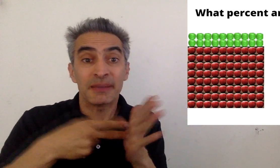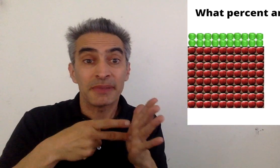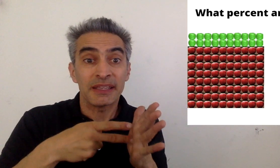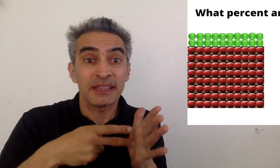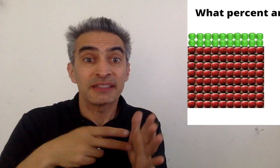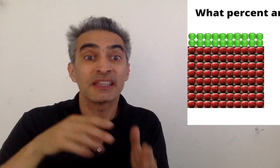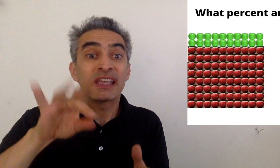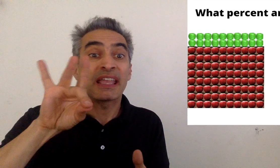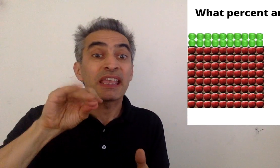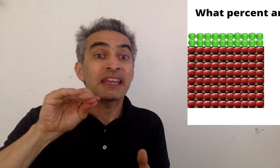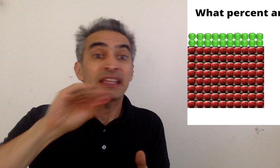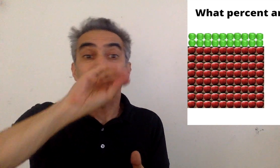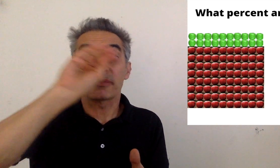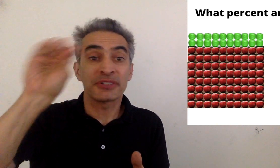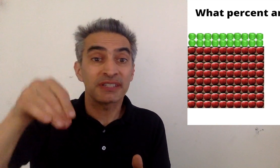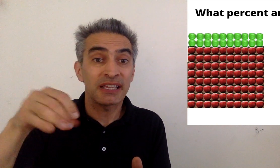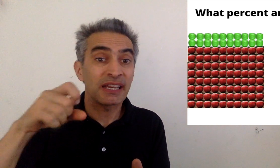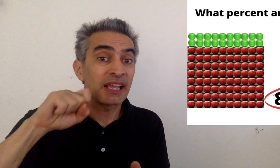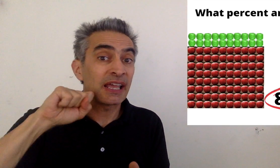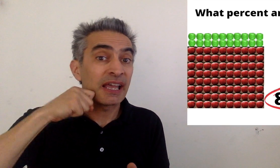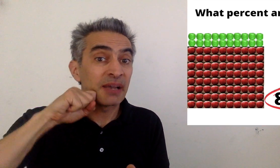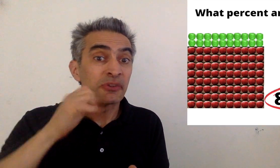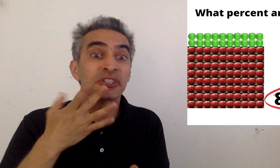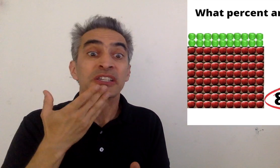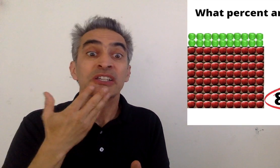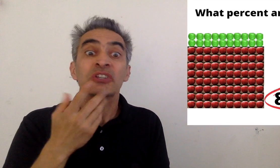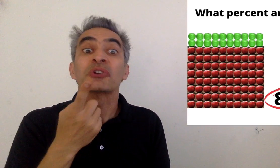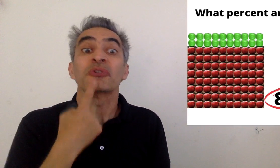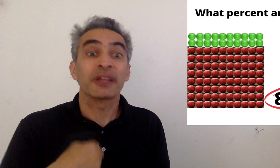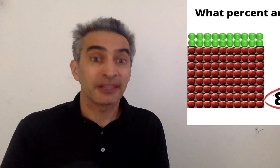That means eighty percent of the apples are red.